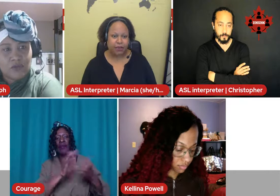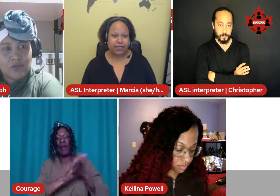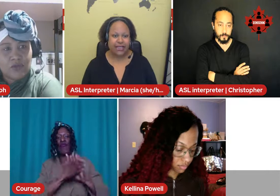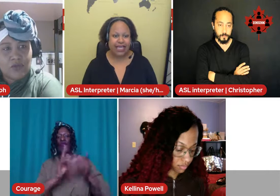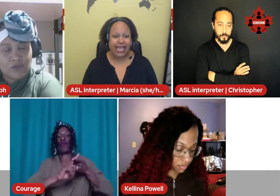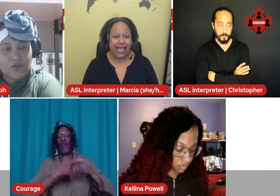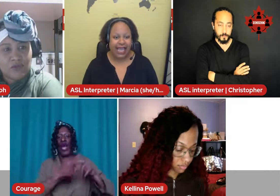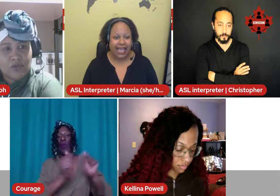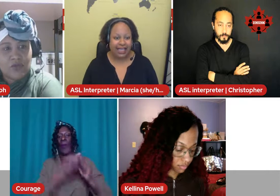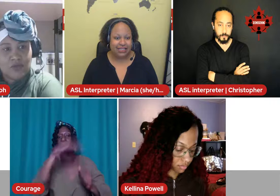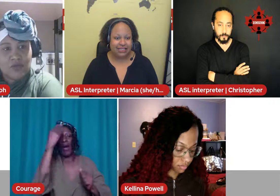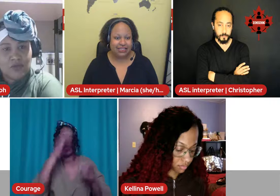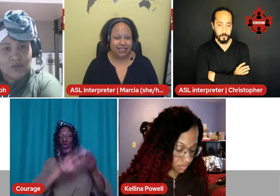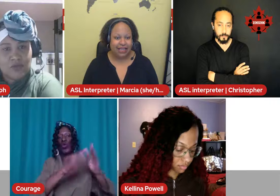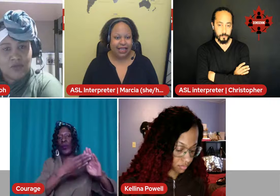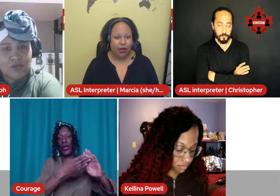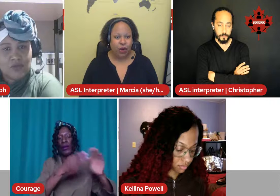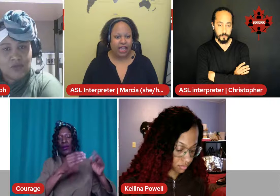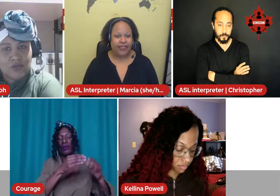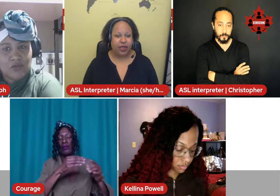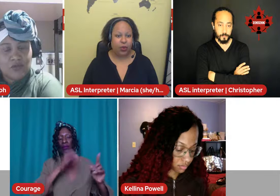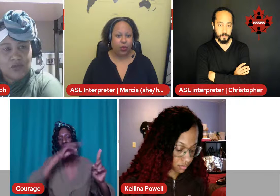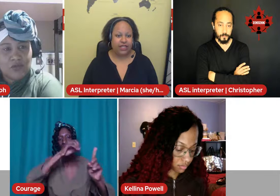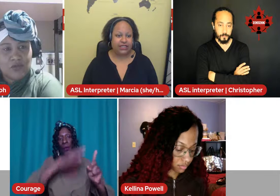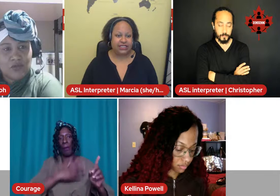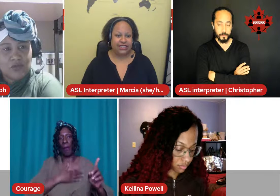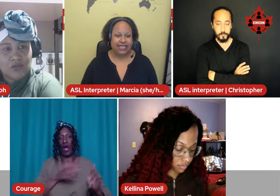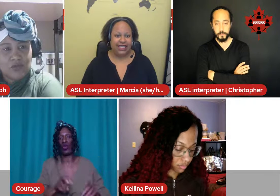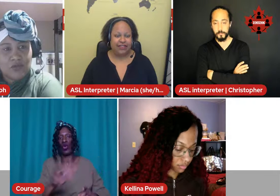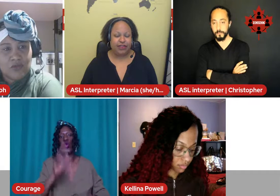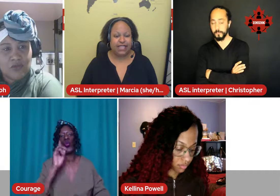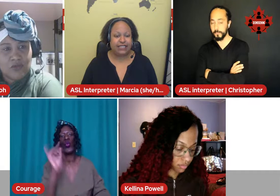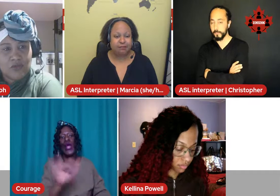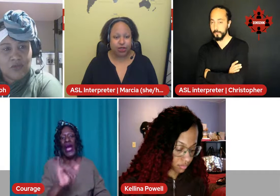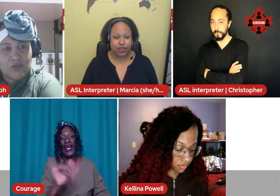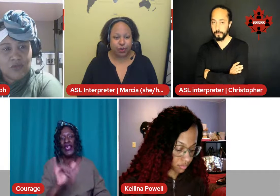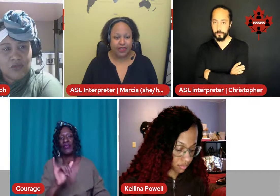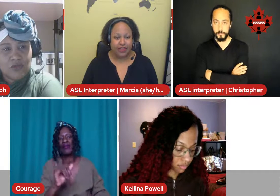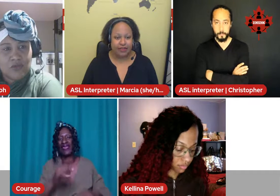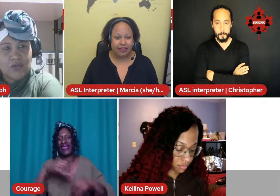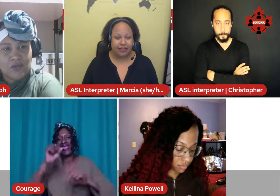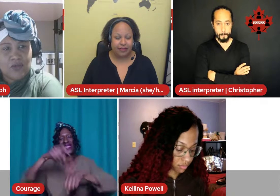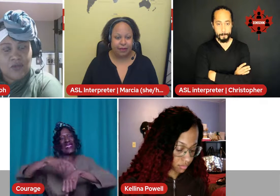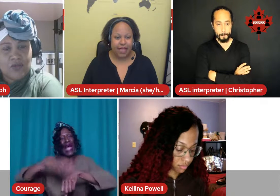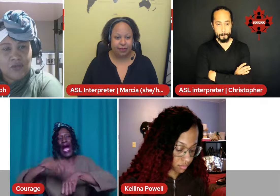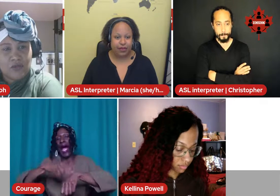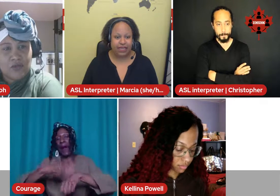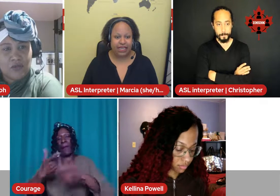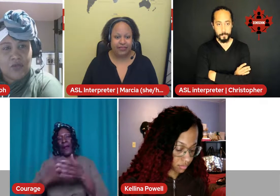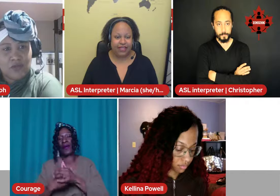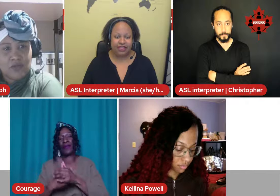community. And I think once there's that exposure within the black community, I think